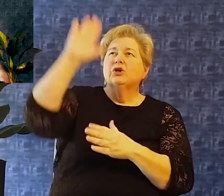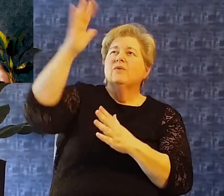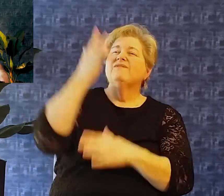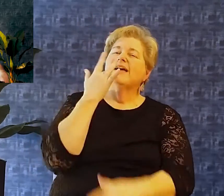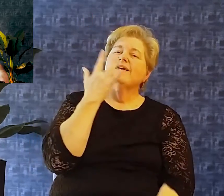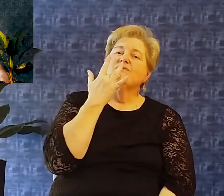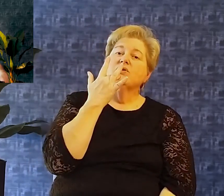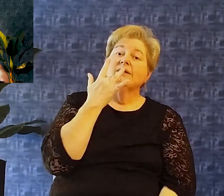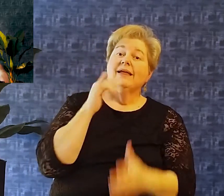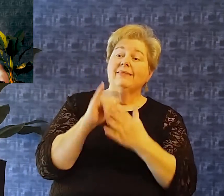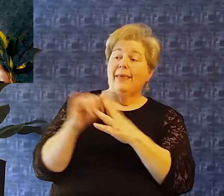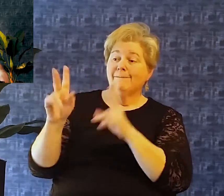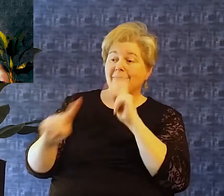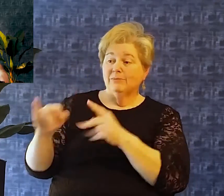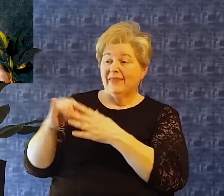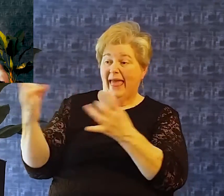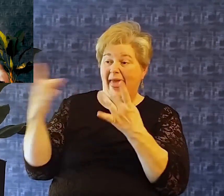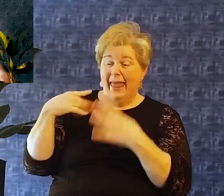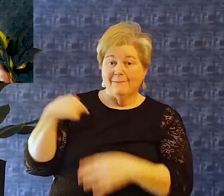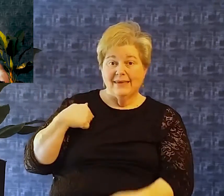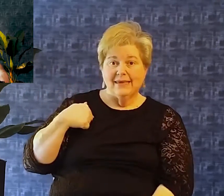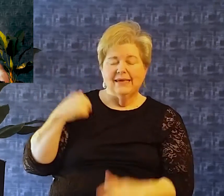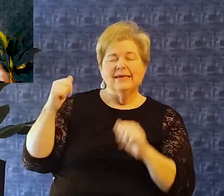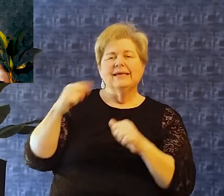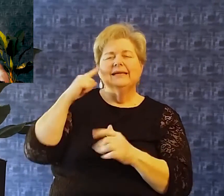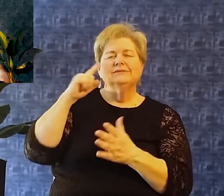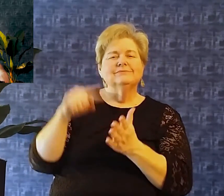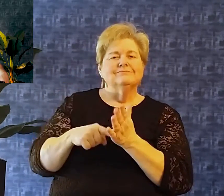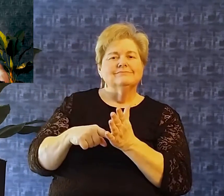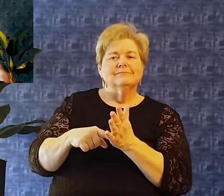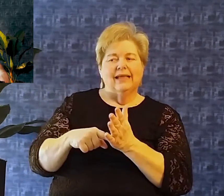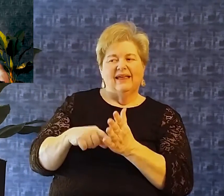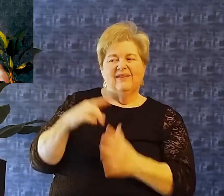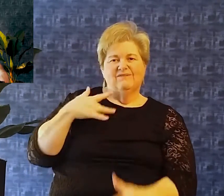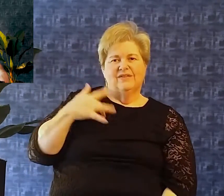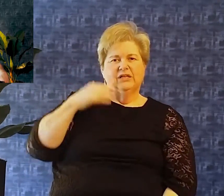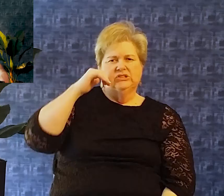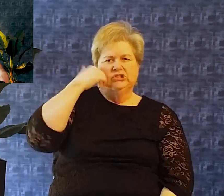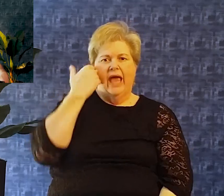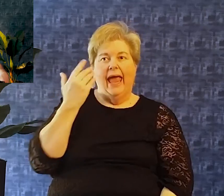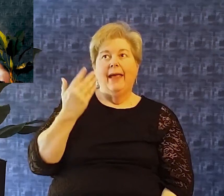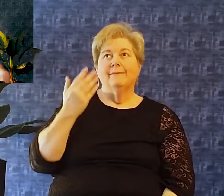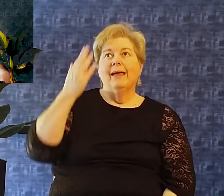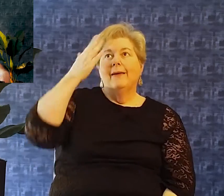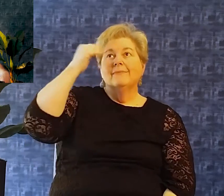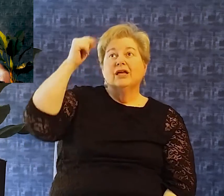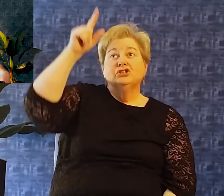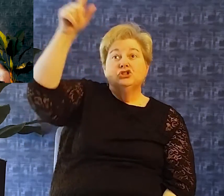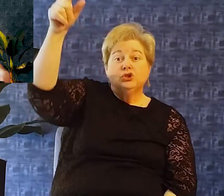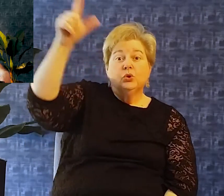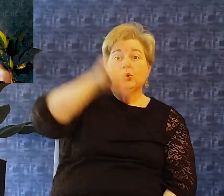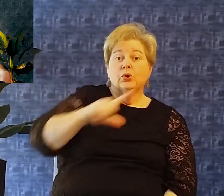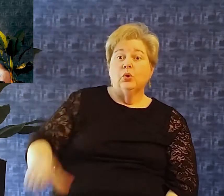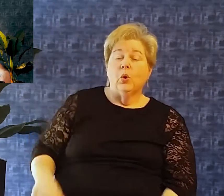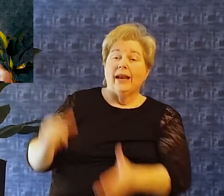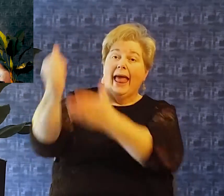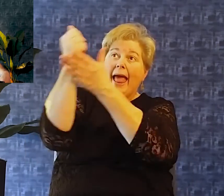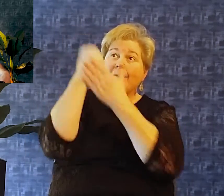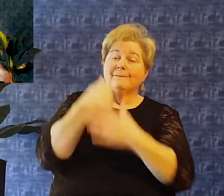a sign of your favor that those who hate me May see and put to shame because you lord have